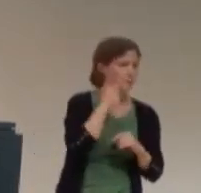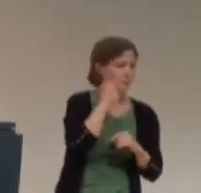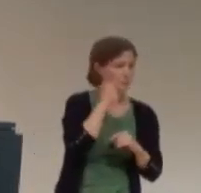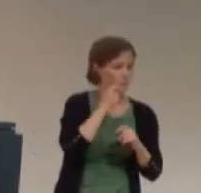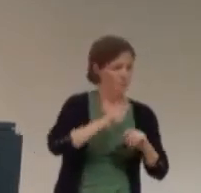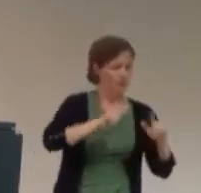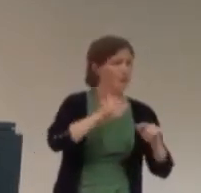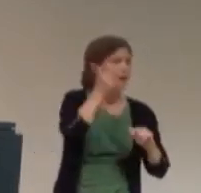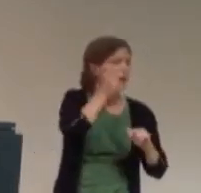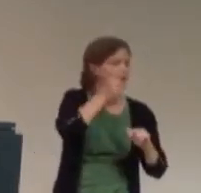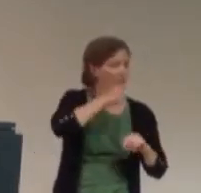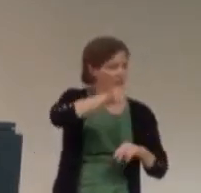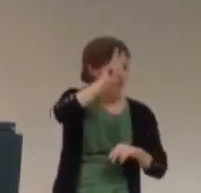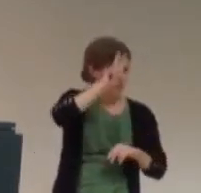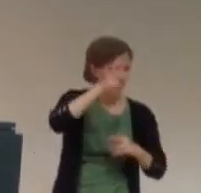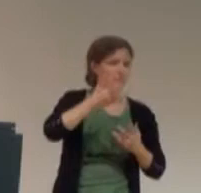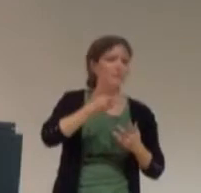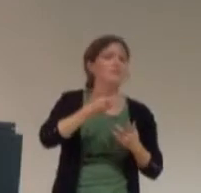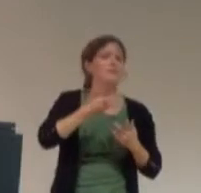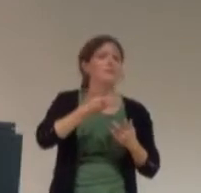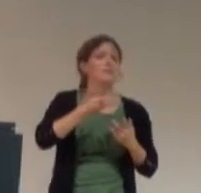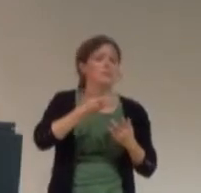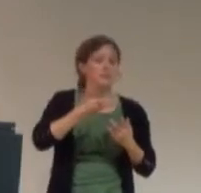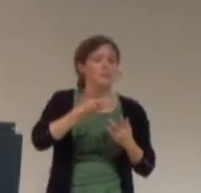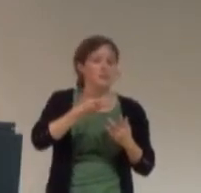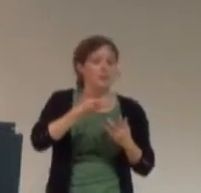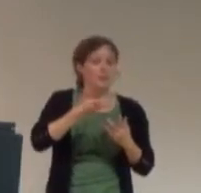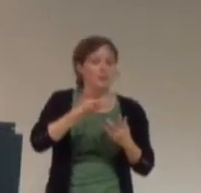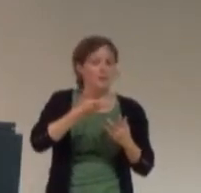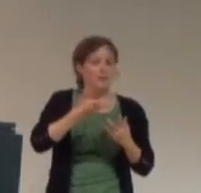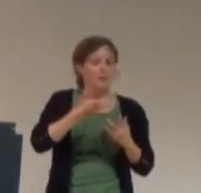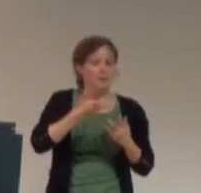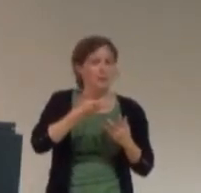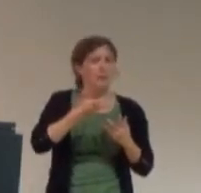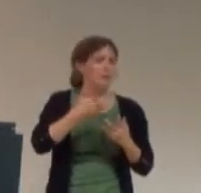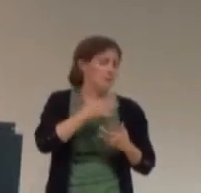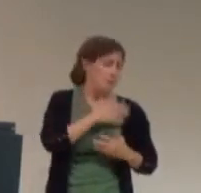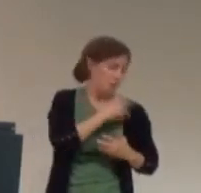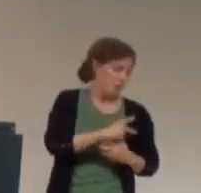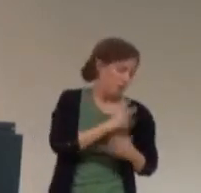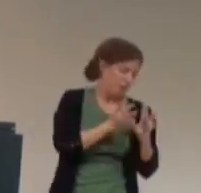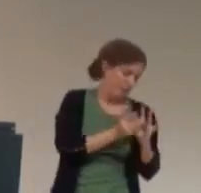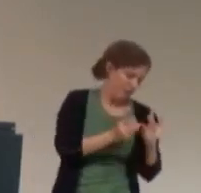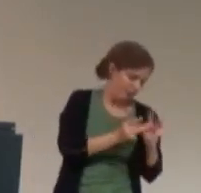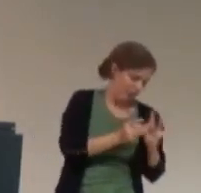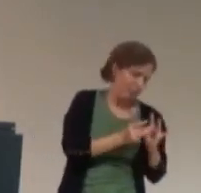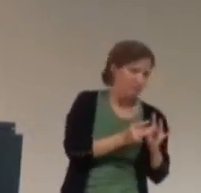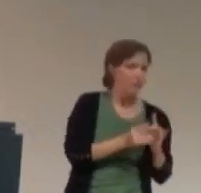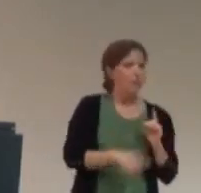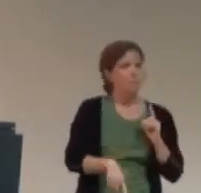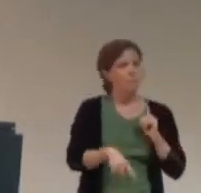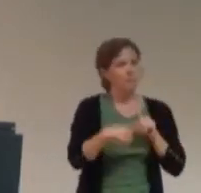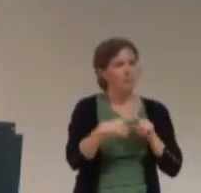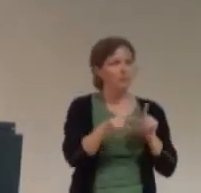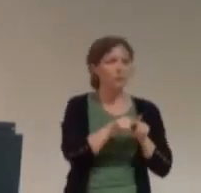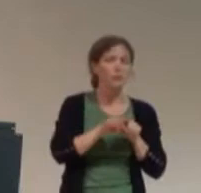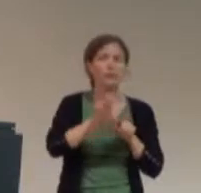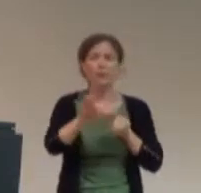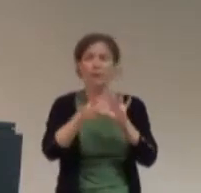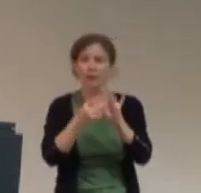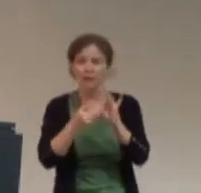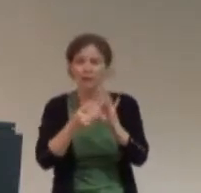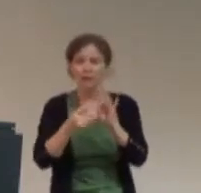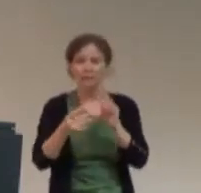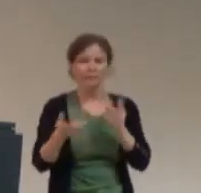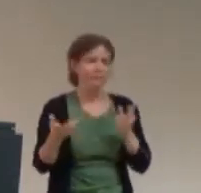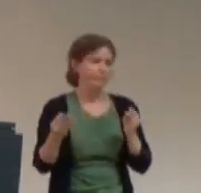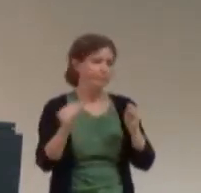Ignorance. And, uh, I share a mixture of personal, um, content and, uh, bouncing off of other people's content.